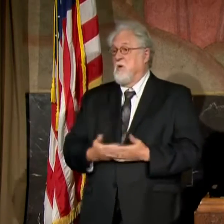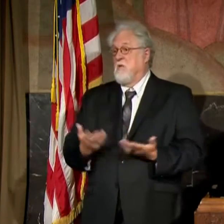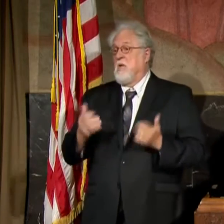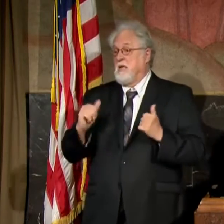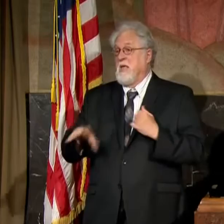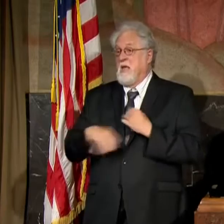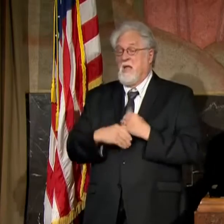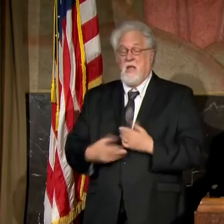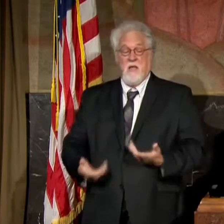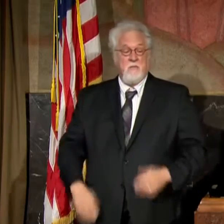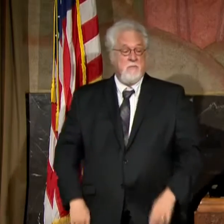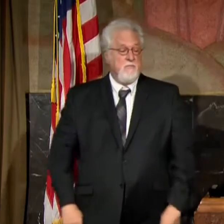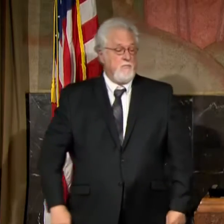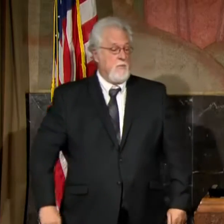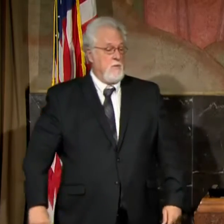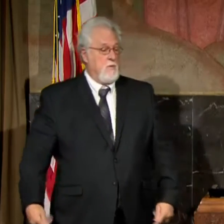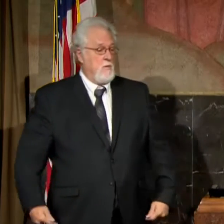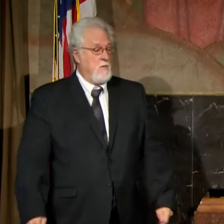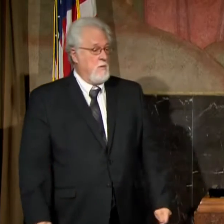Well, come on up here and do that.